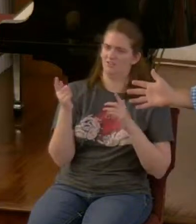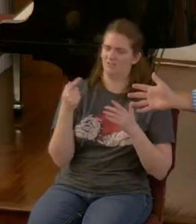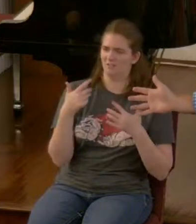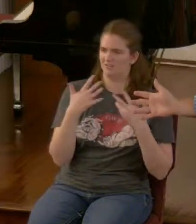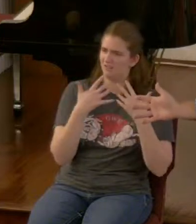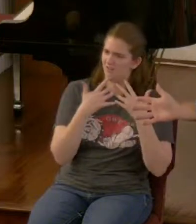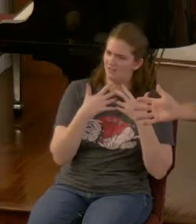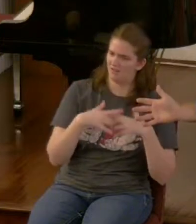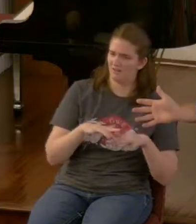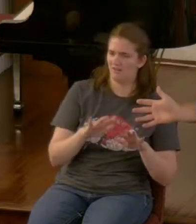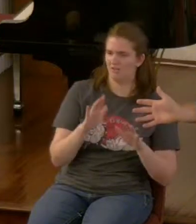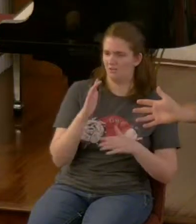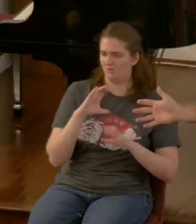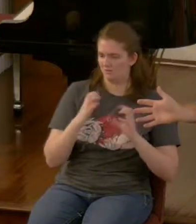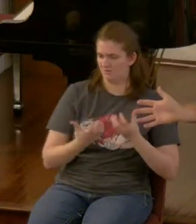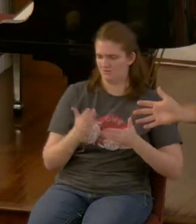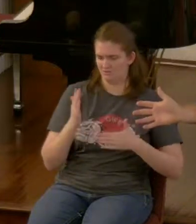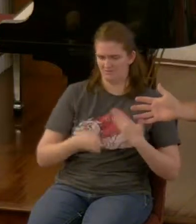doesn't know